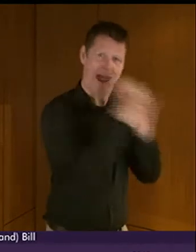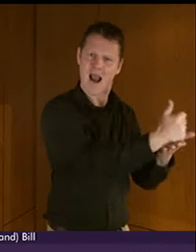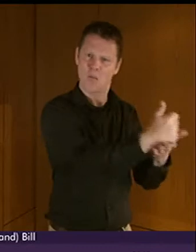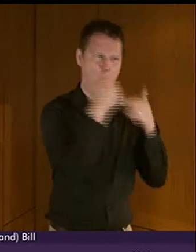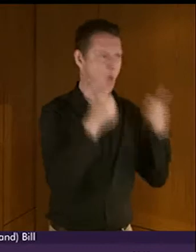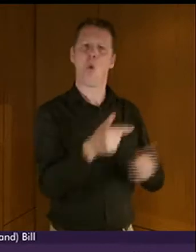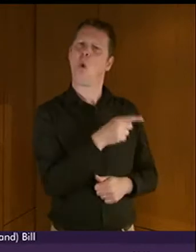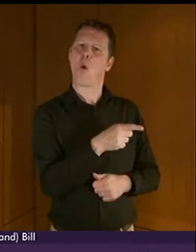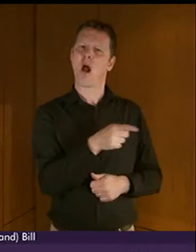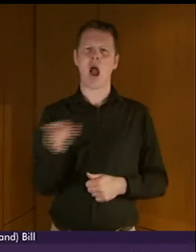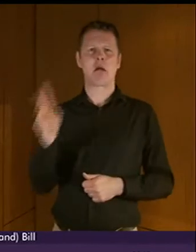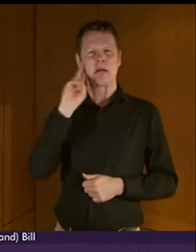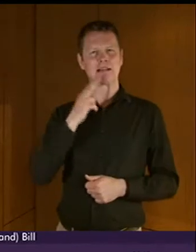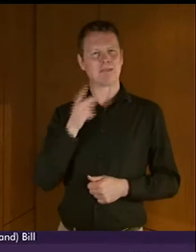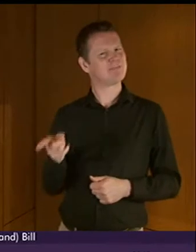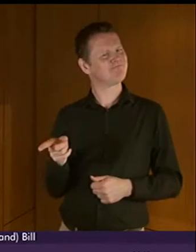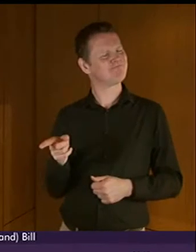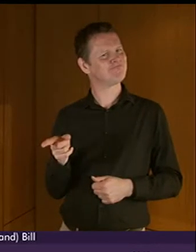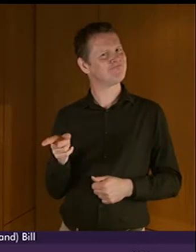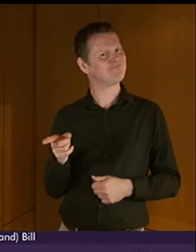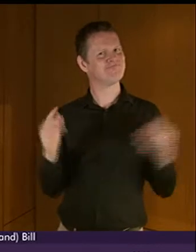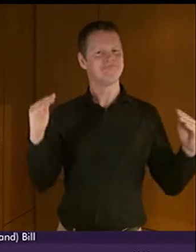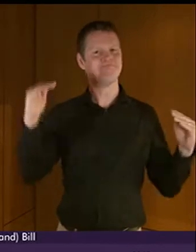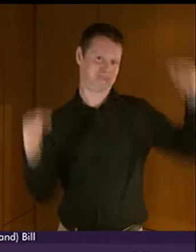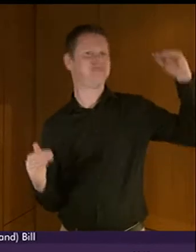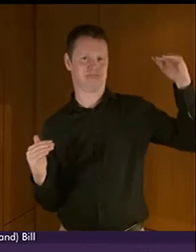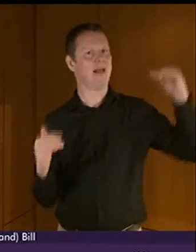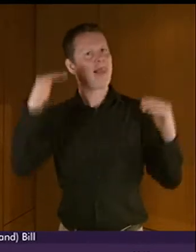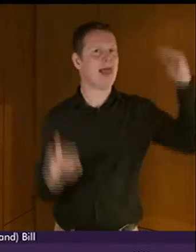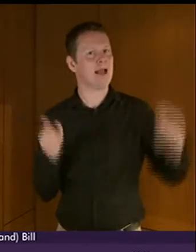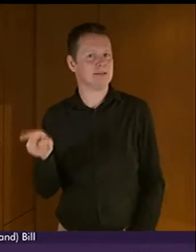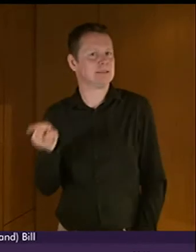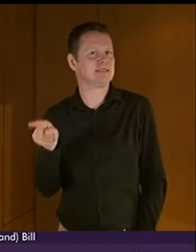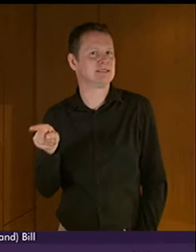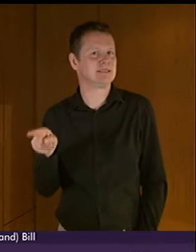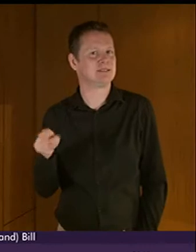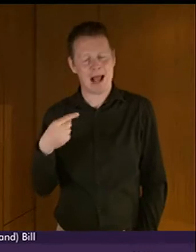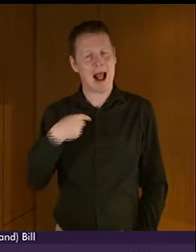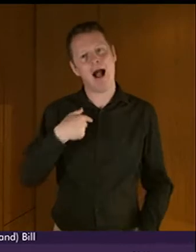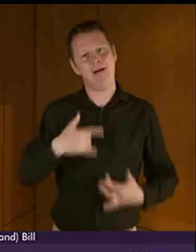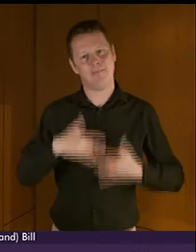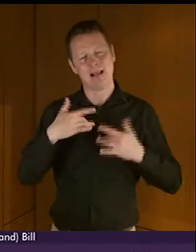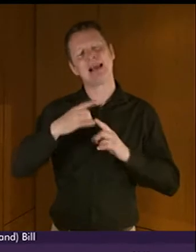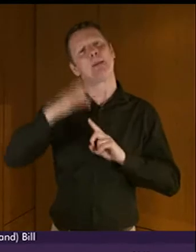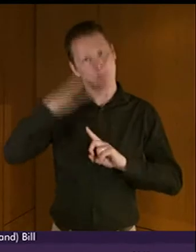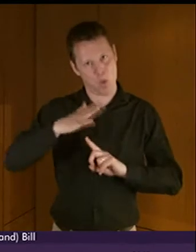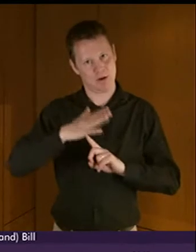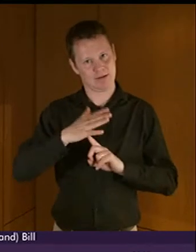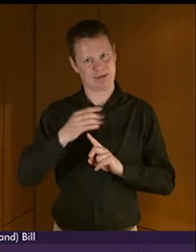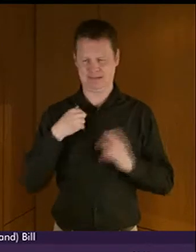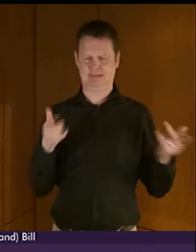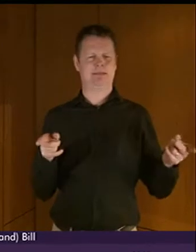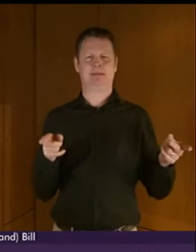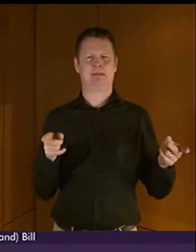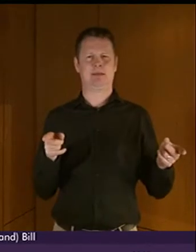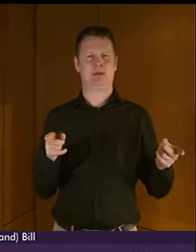people who are deaf? So much less. So I think it is absolutely important that we look at this